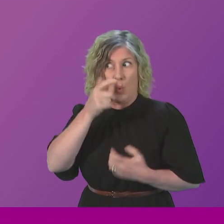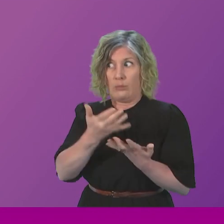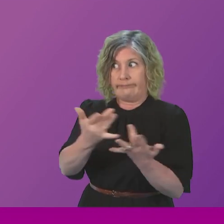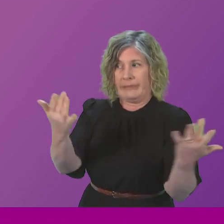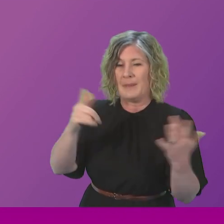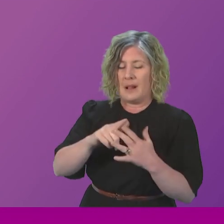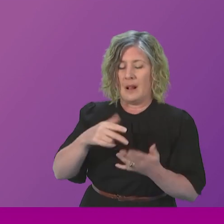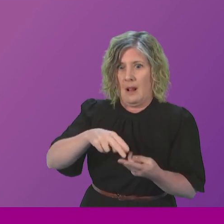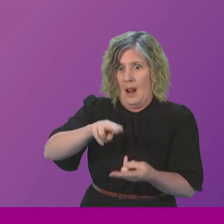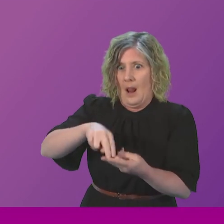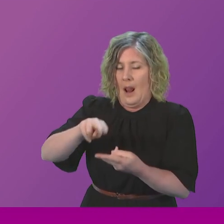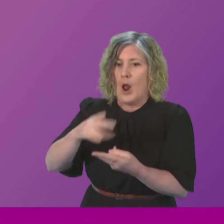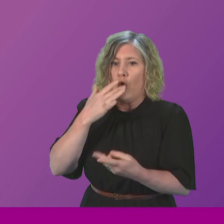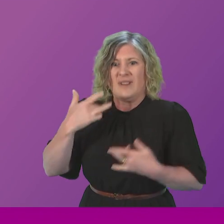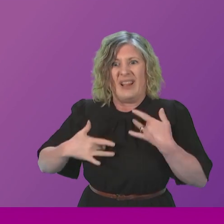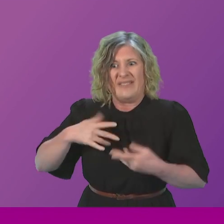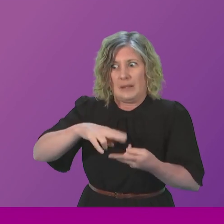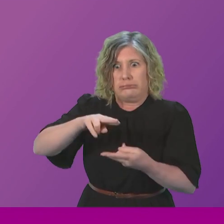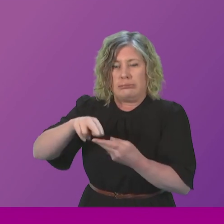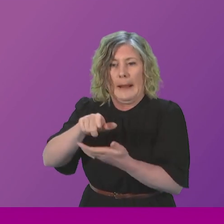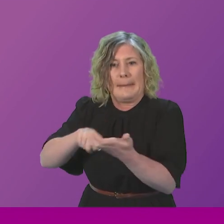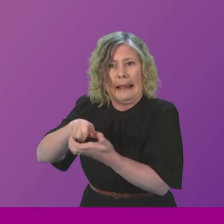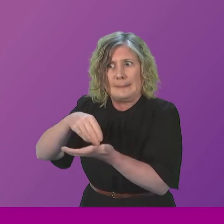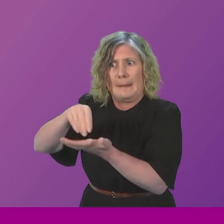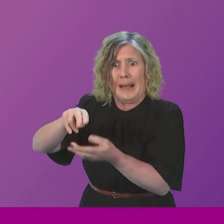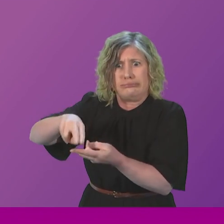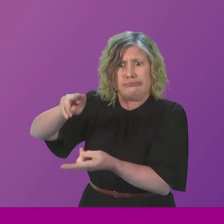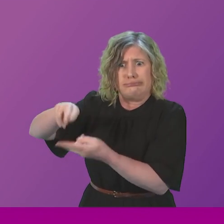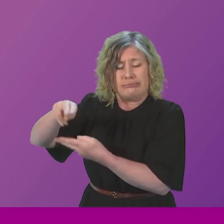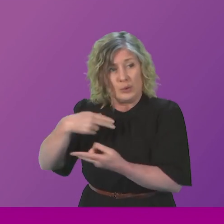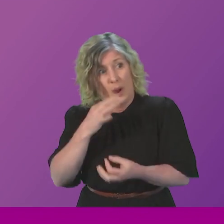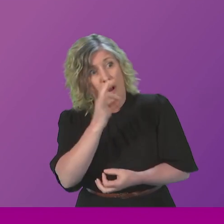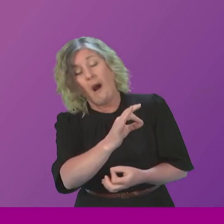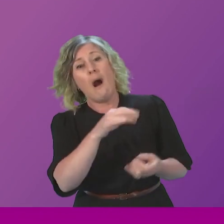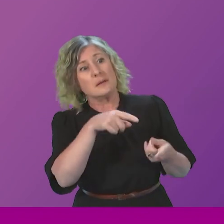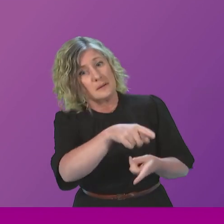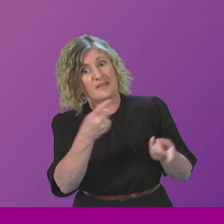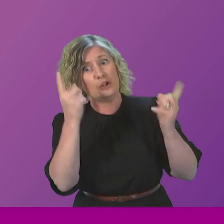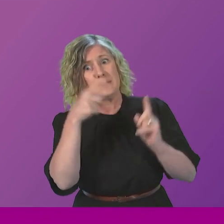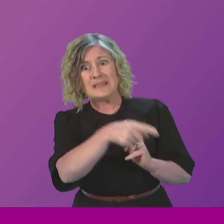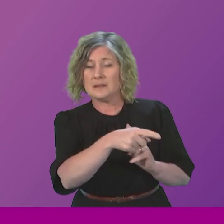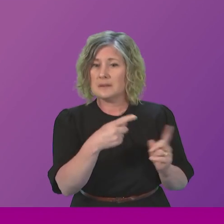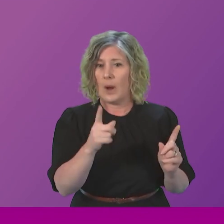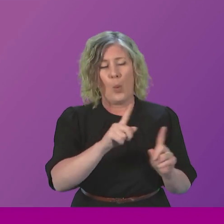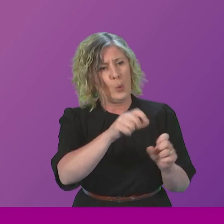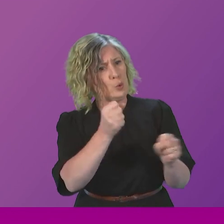household bills are soaring, can I ask the First Minister what action has Government has taken to mark this important period?